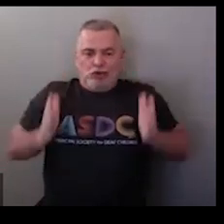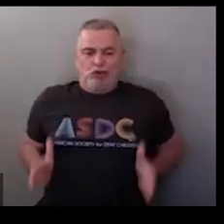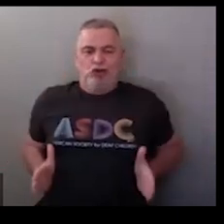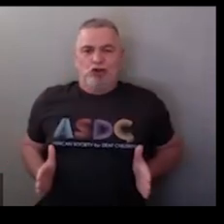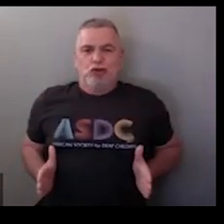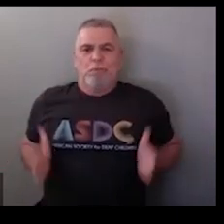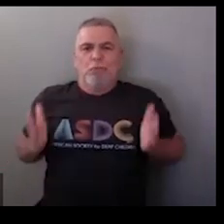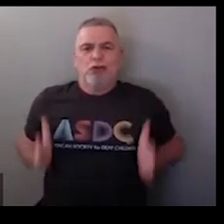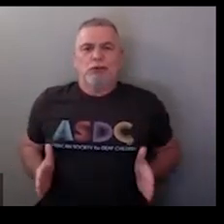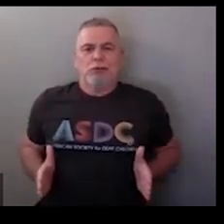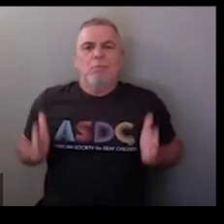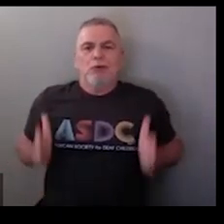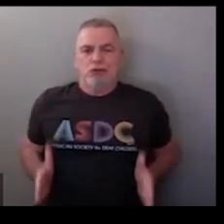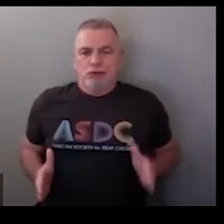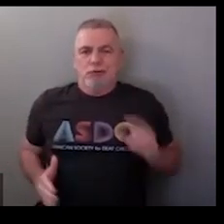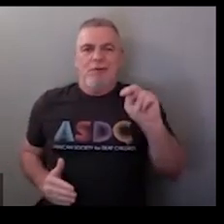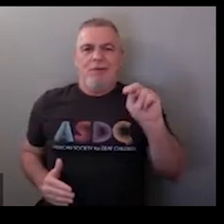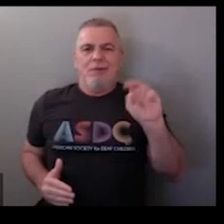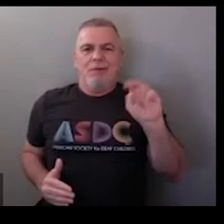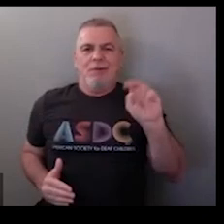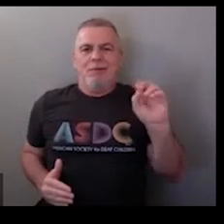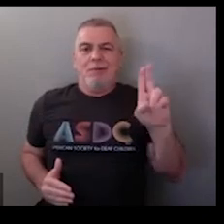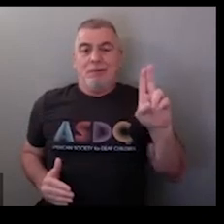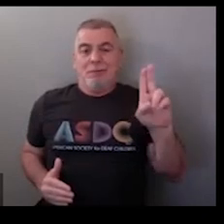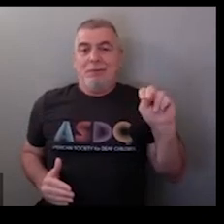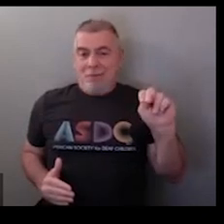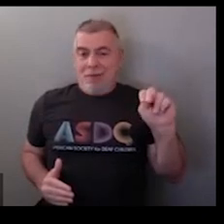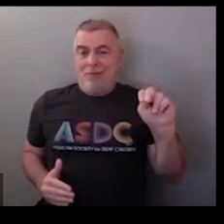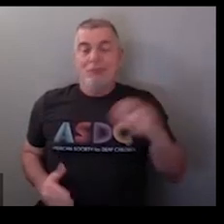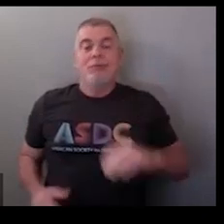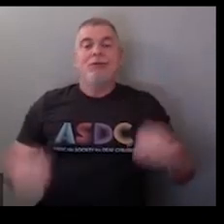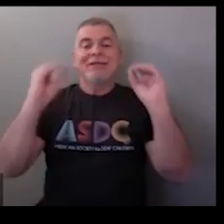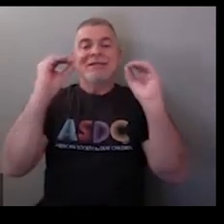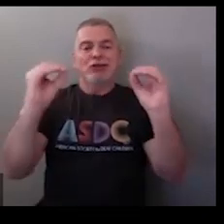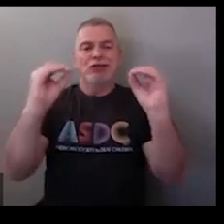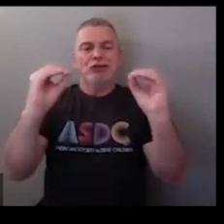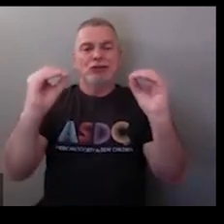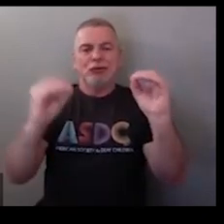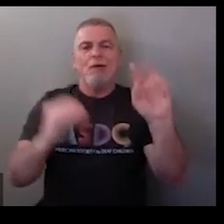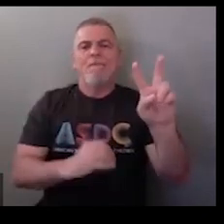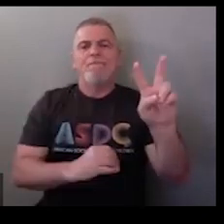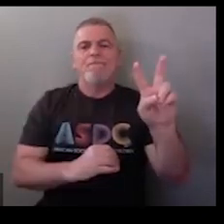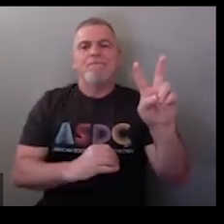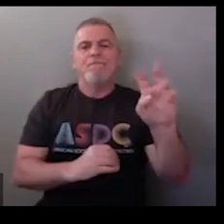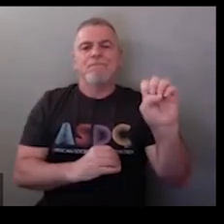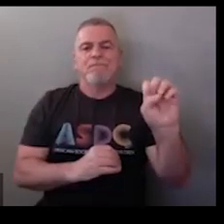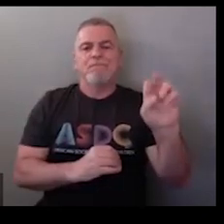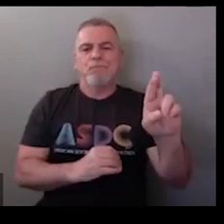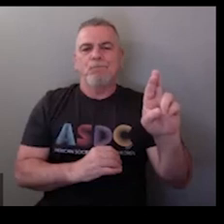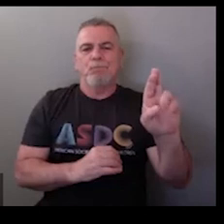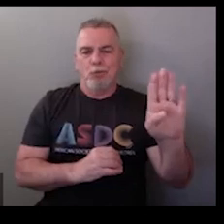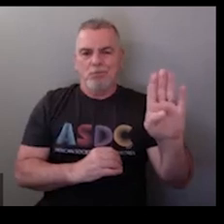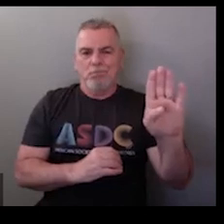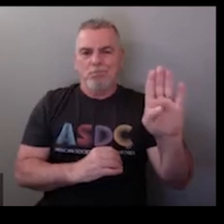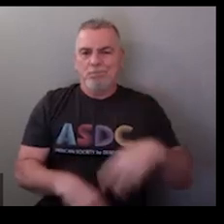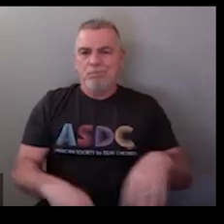teach er your person marker this is a person marker which signifies that it's a noun so teach which